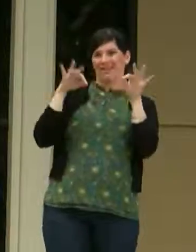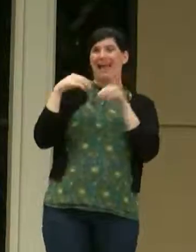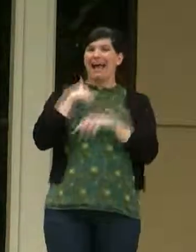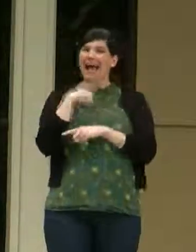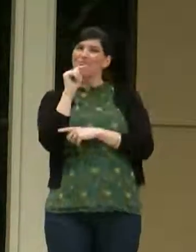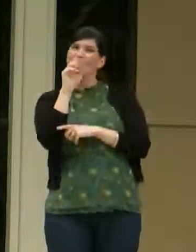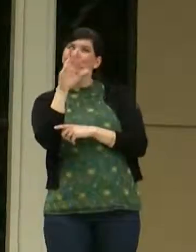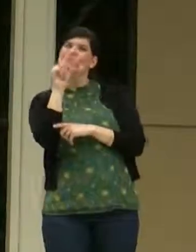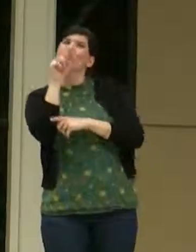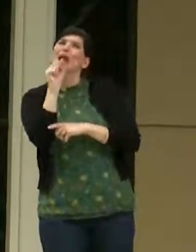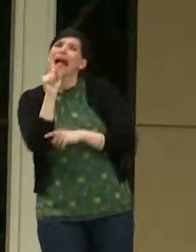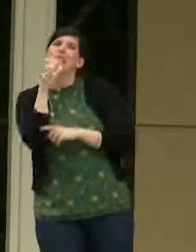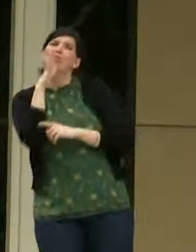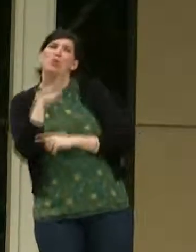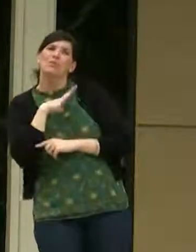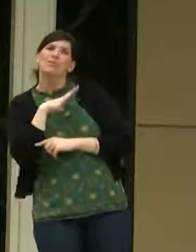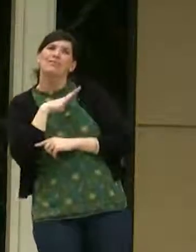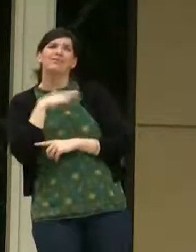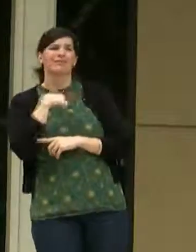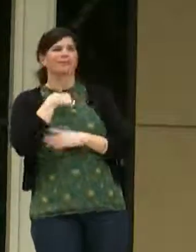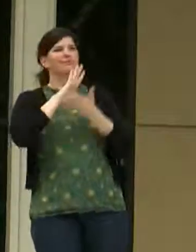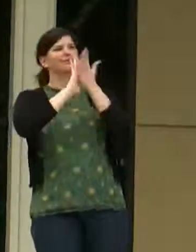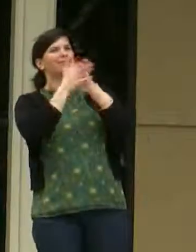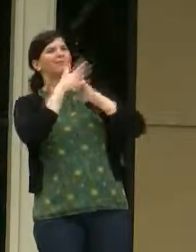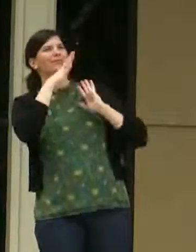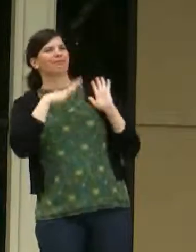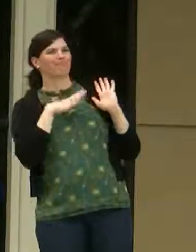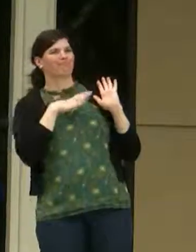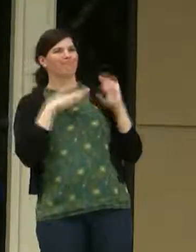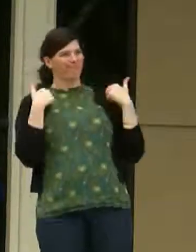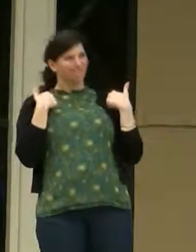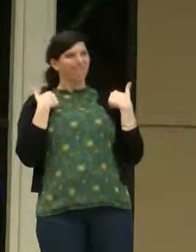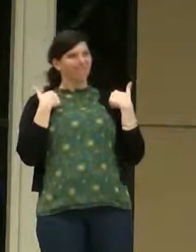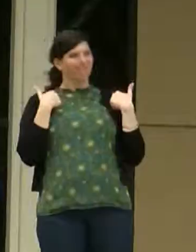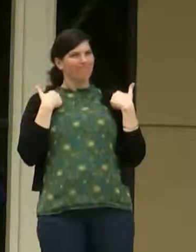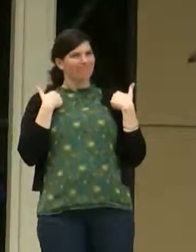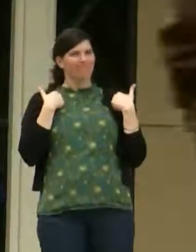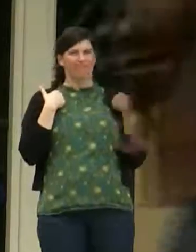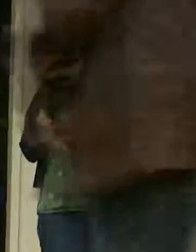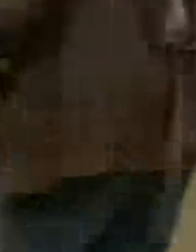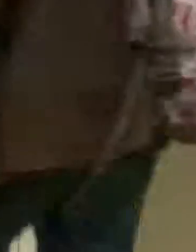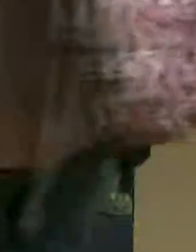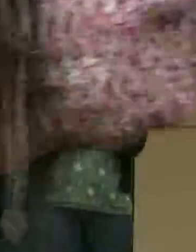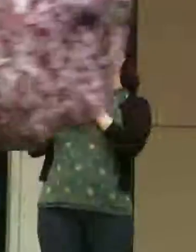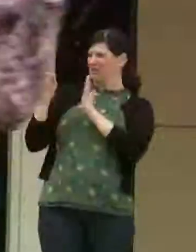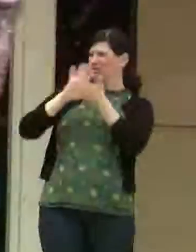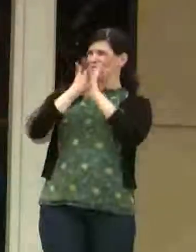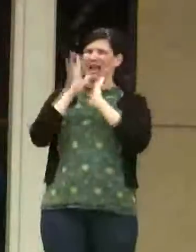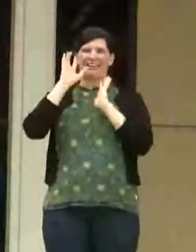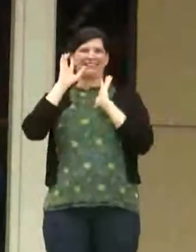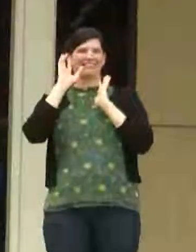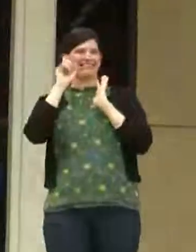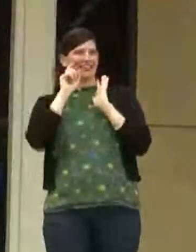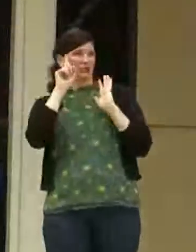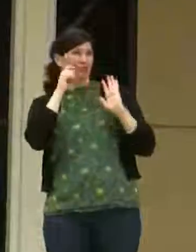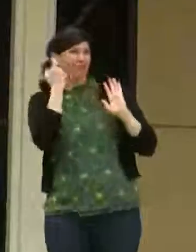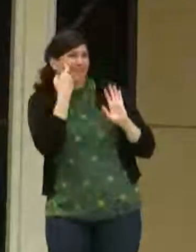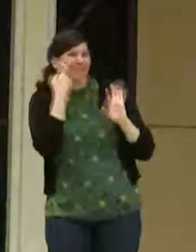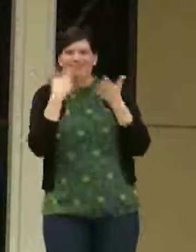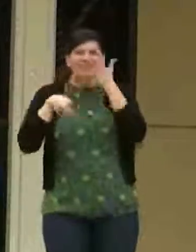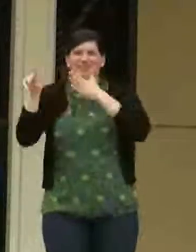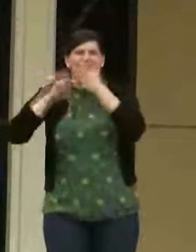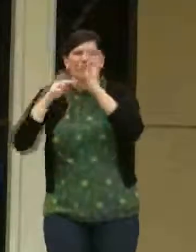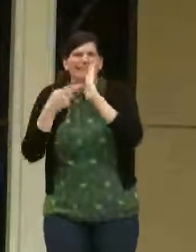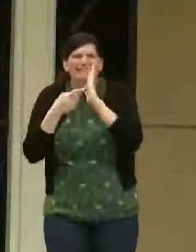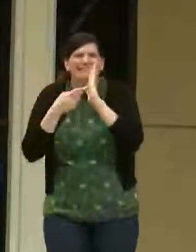woman, they look at me differently. They're like, how can you be, what do you mean you're a transsexual? What do you mean? Prove it. Show me your